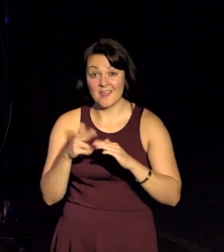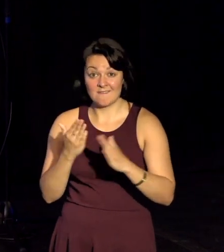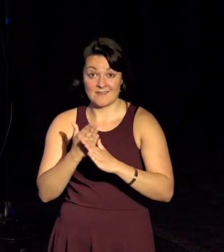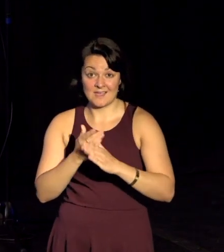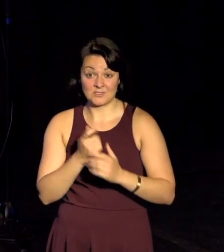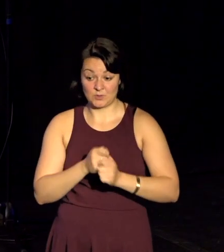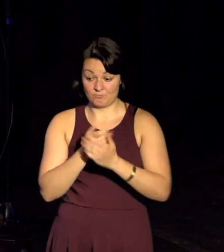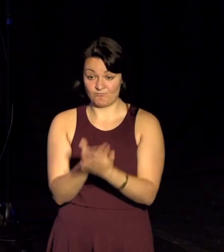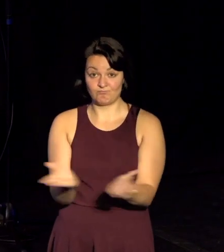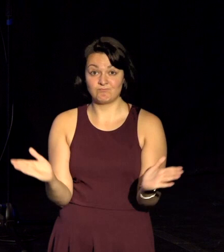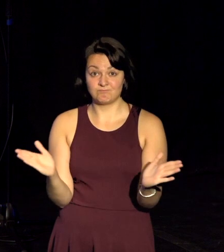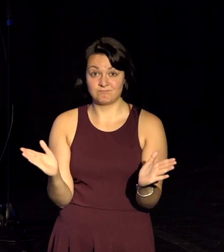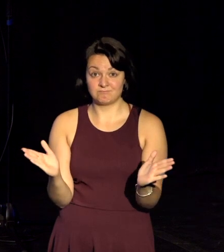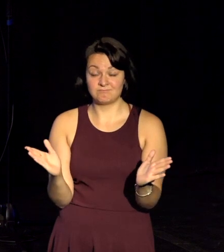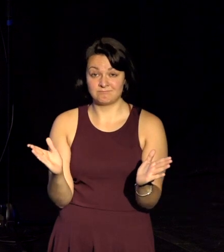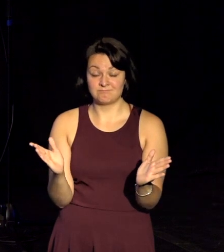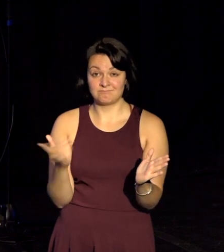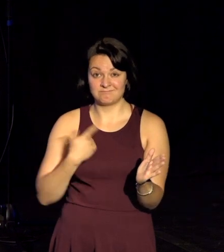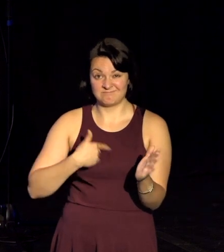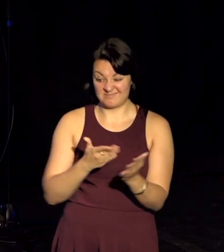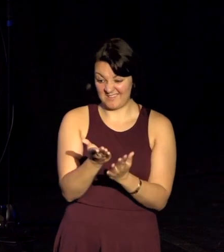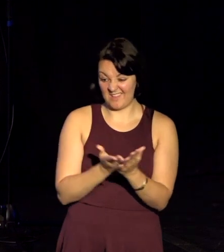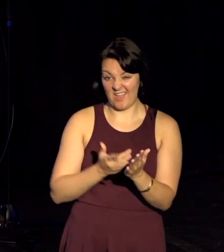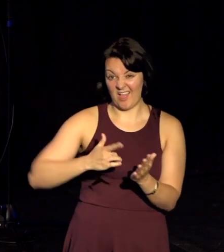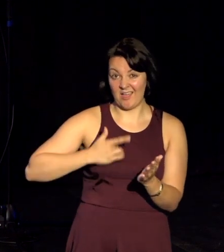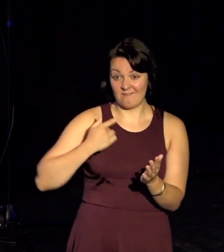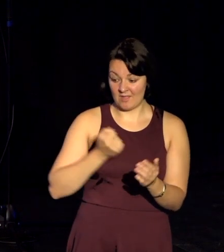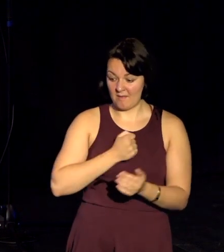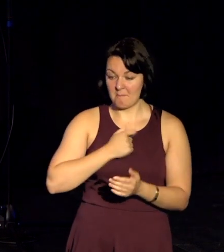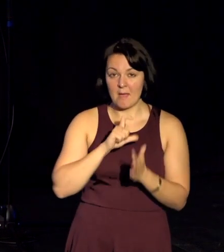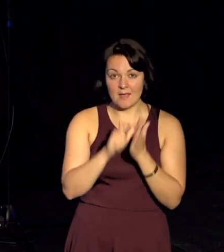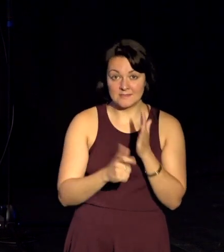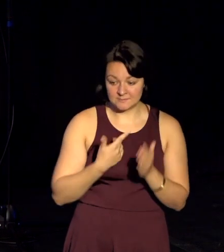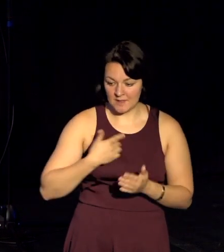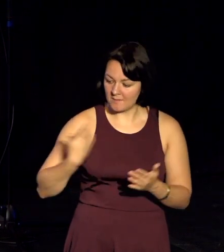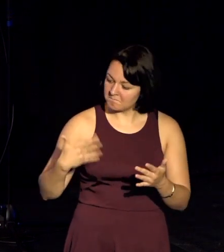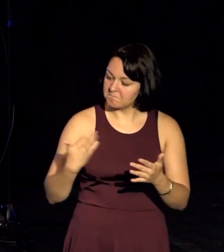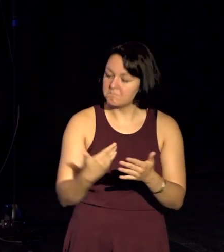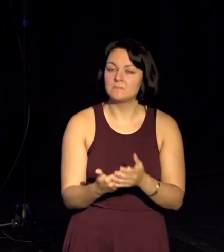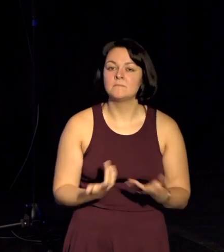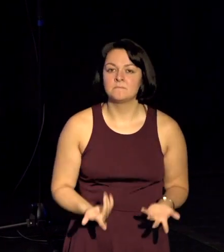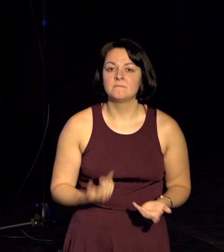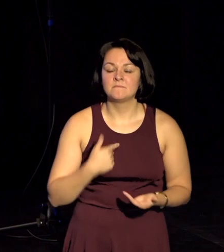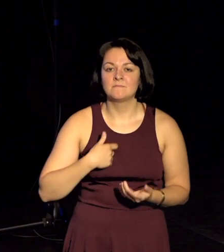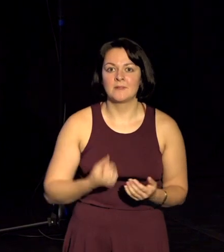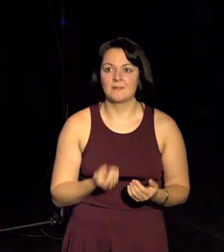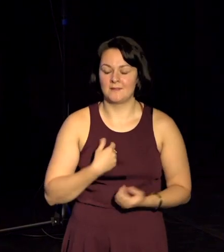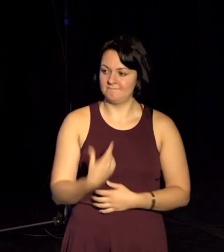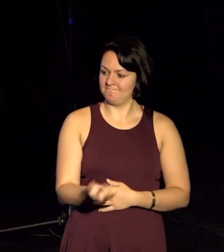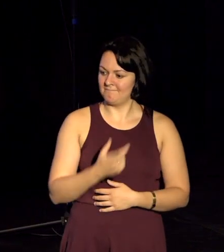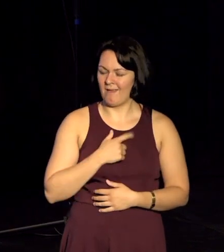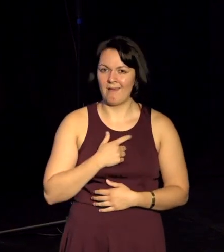I know this because I've spent approximately half my life as somebody with a disability. And it still astounds me, to this day,